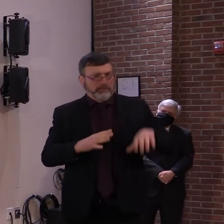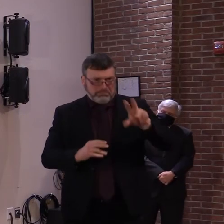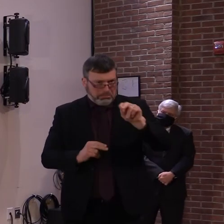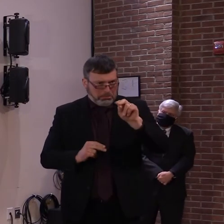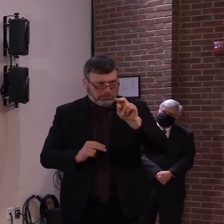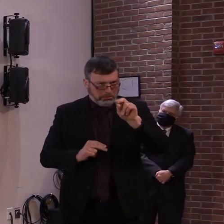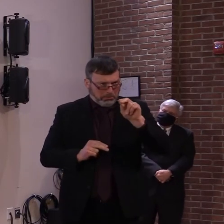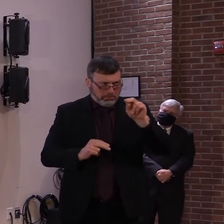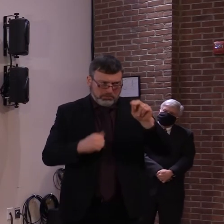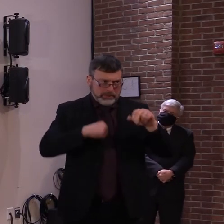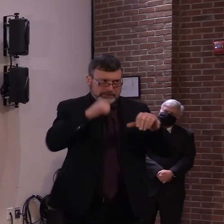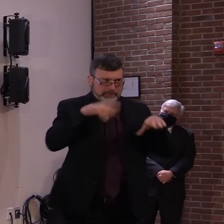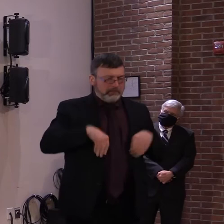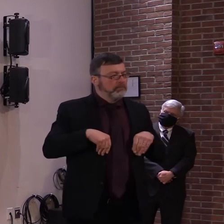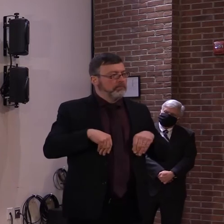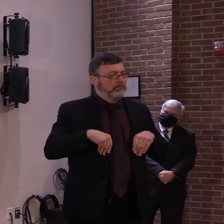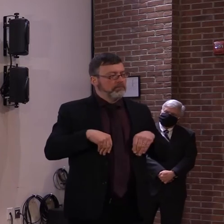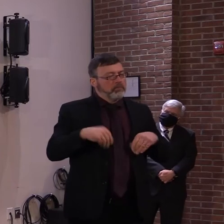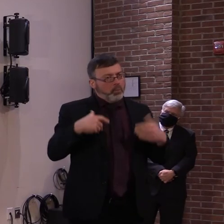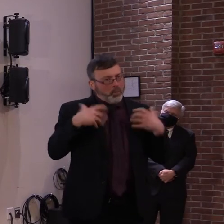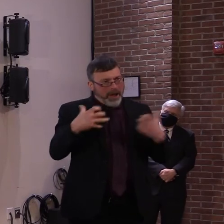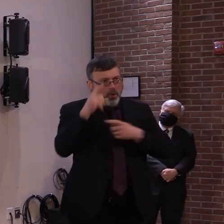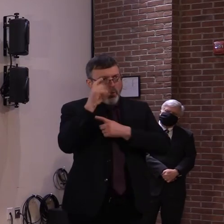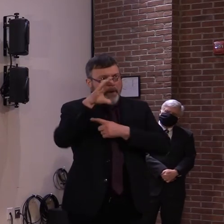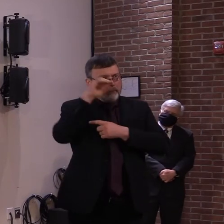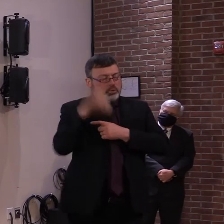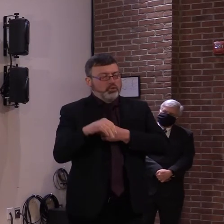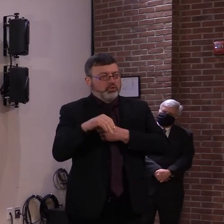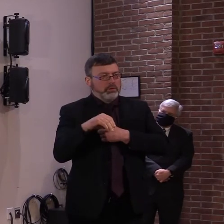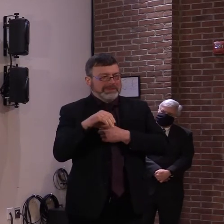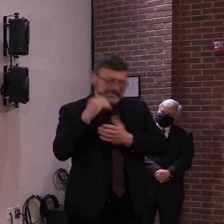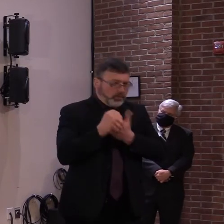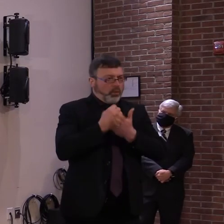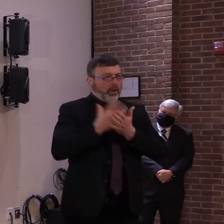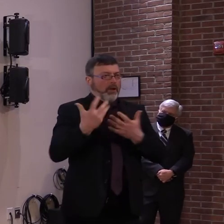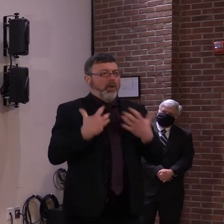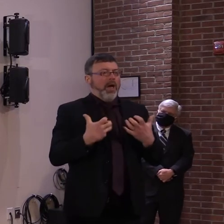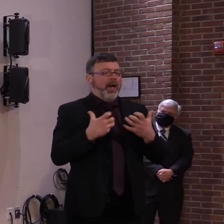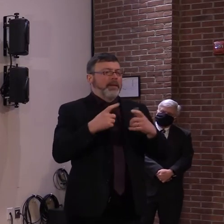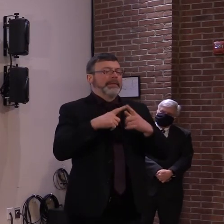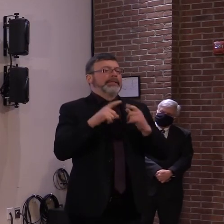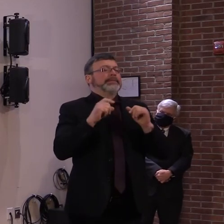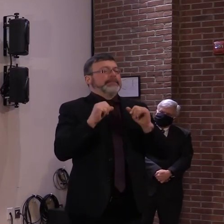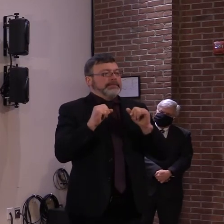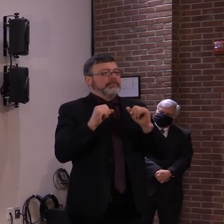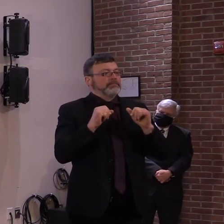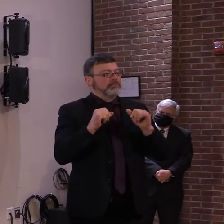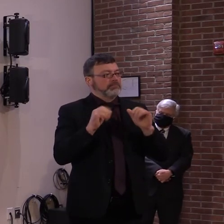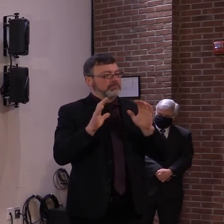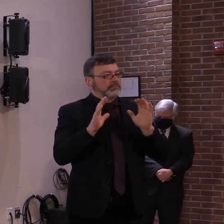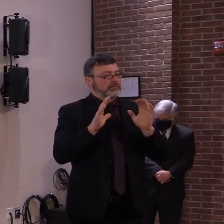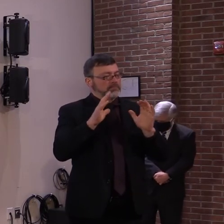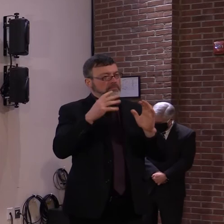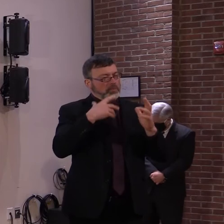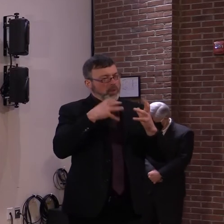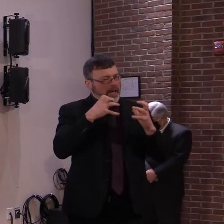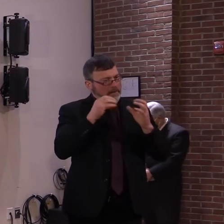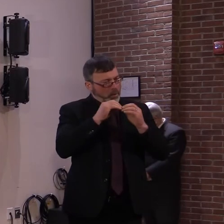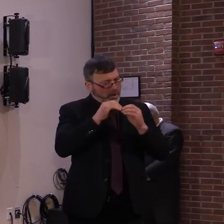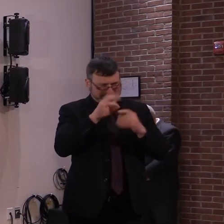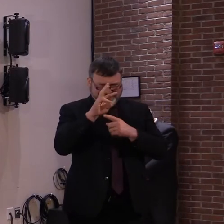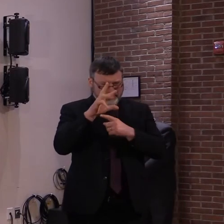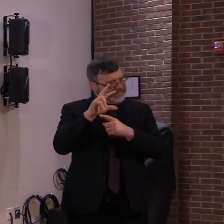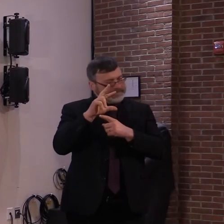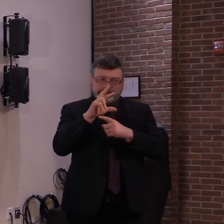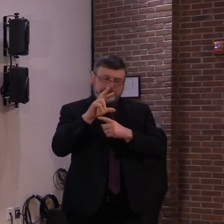And that's what we will certainly keep a very close eye on and make sure we can minimize throughout the next months and months of